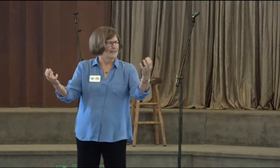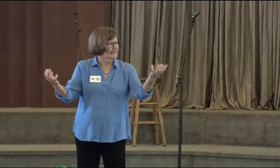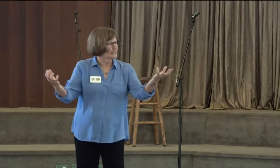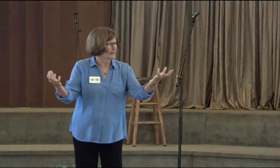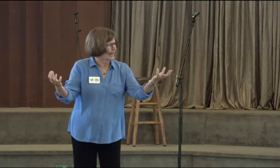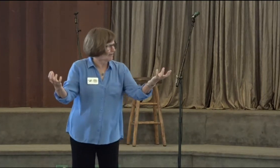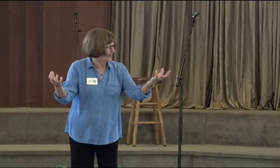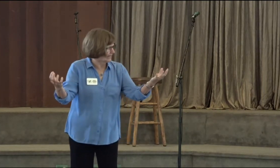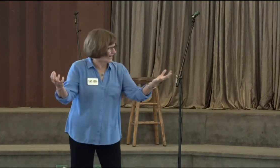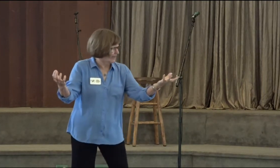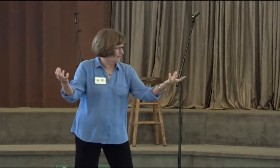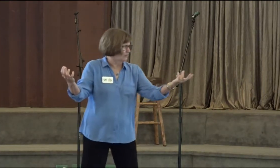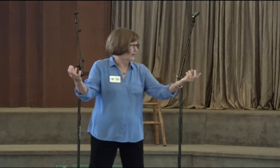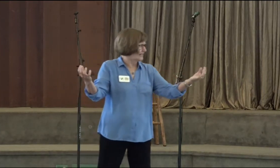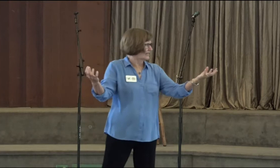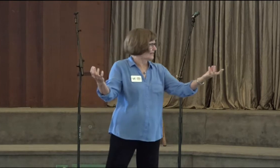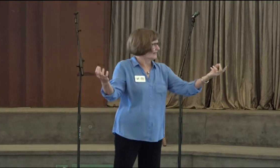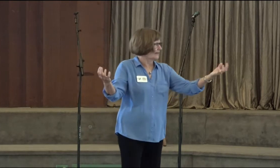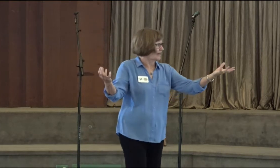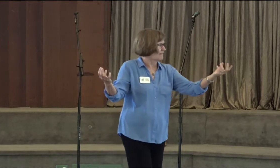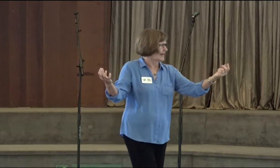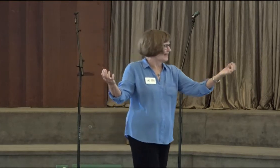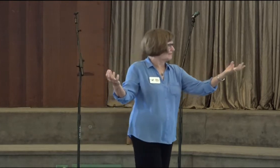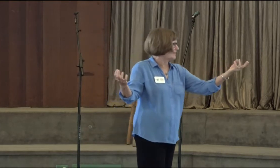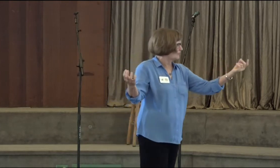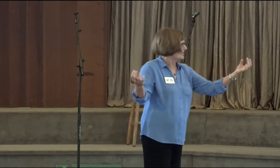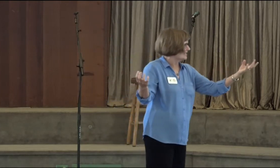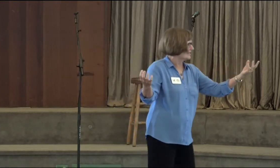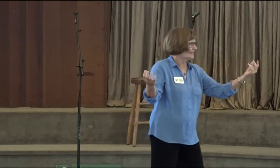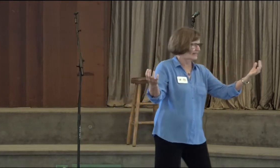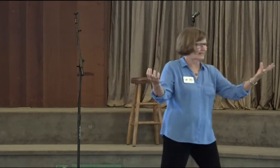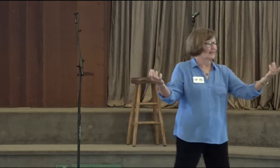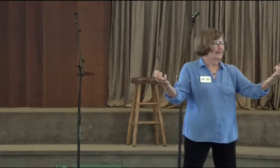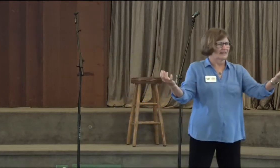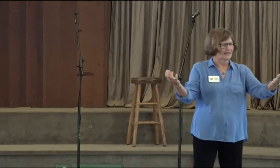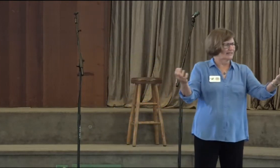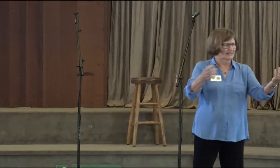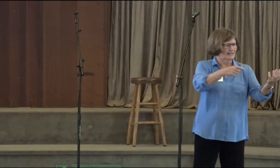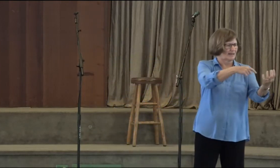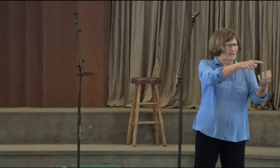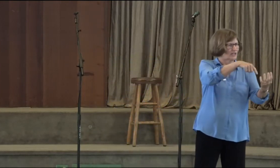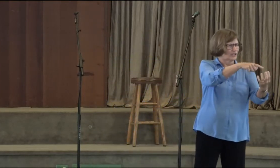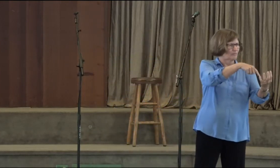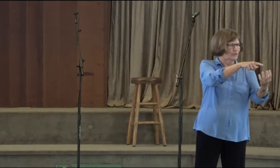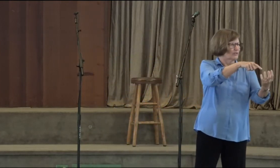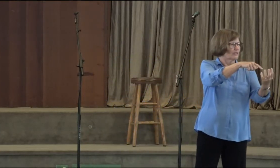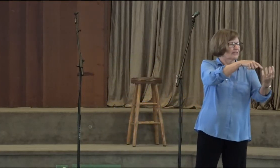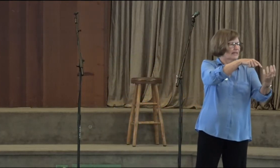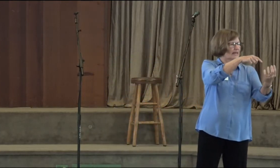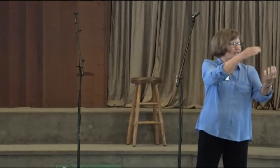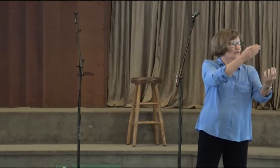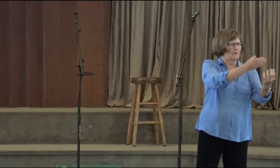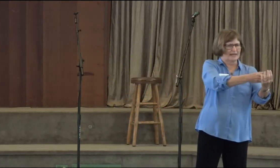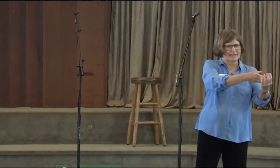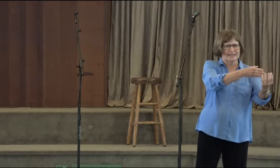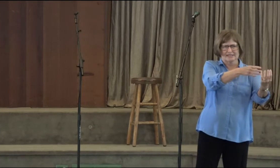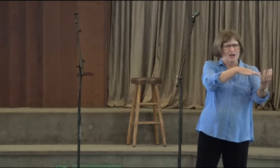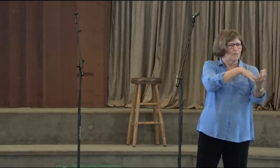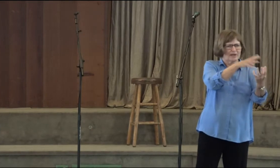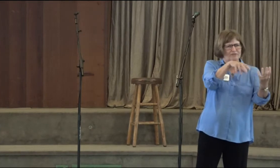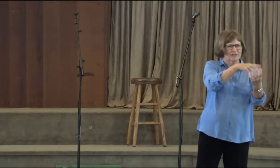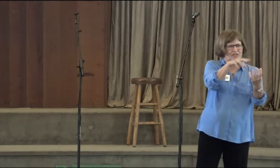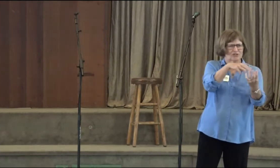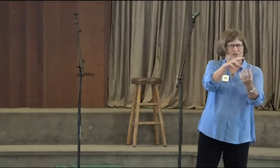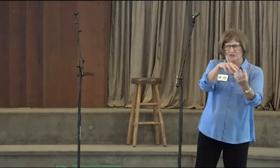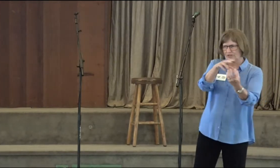And this has been happening. And I've been raised to think that I'm bad. I've been raised to think that this, I'm not a good person. That I do bad things.